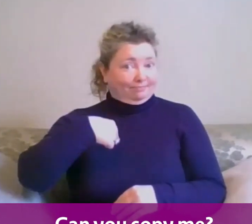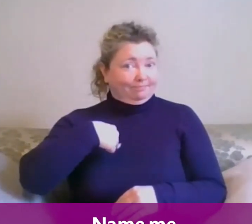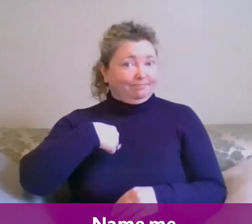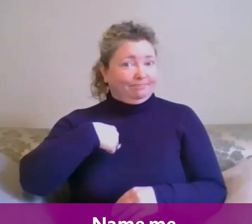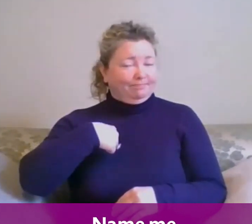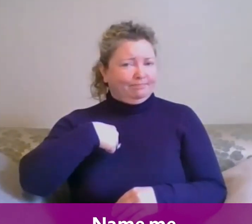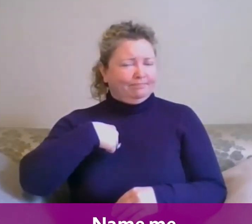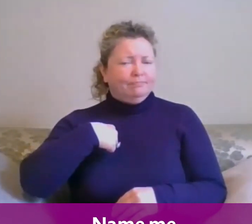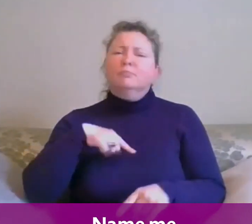Name, me,